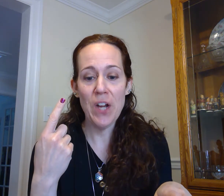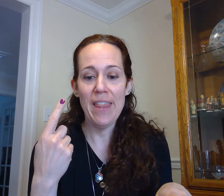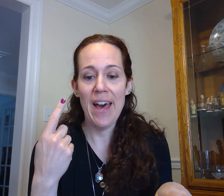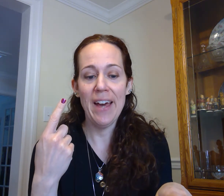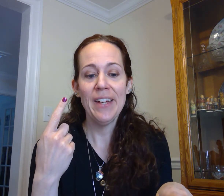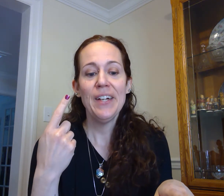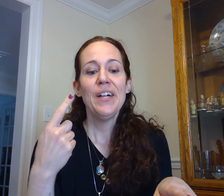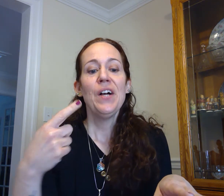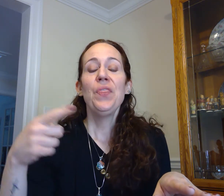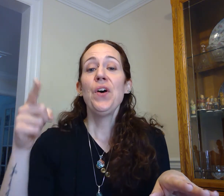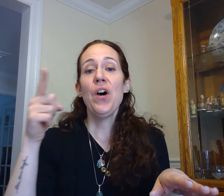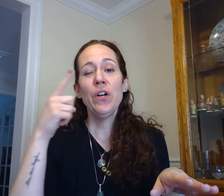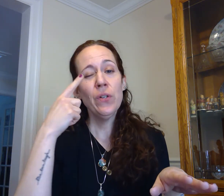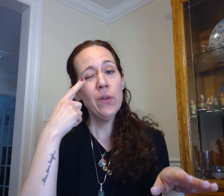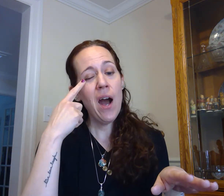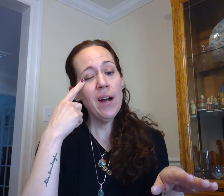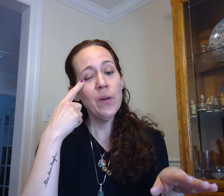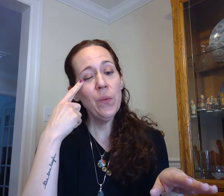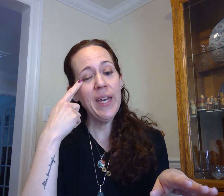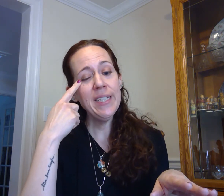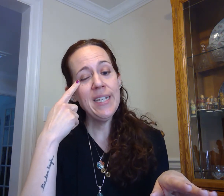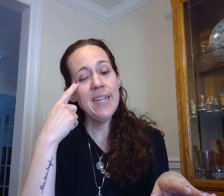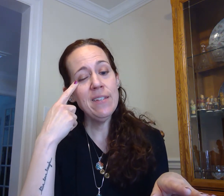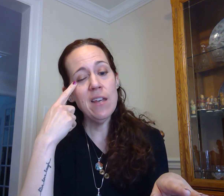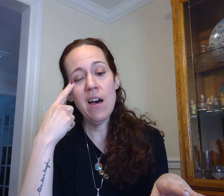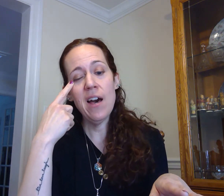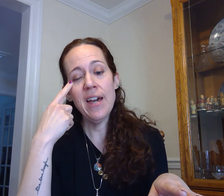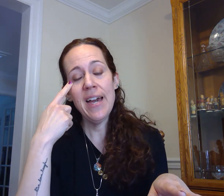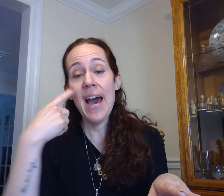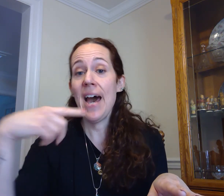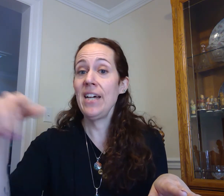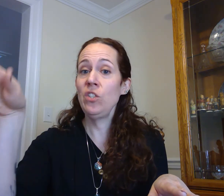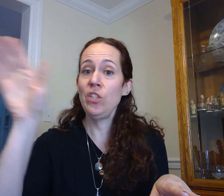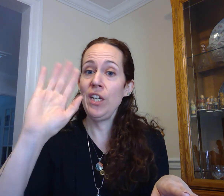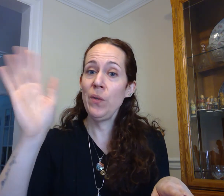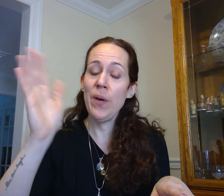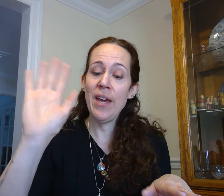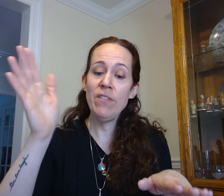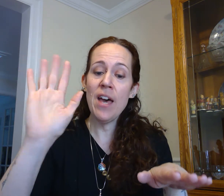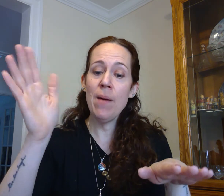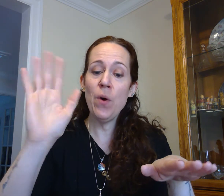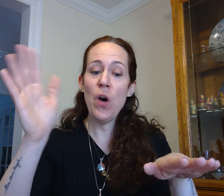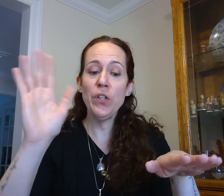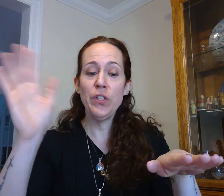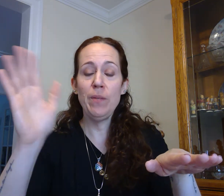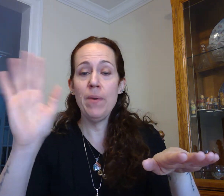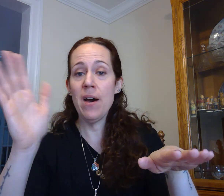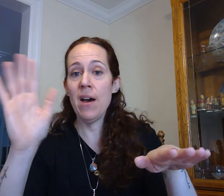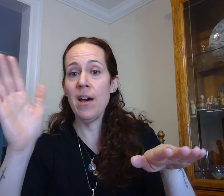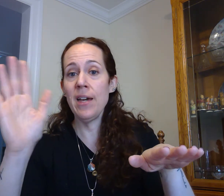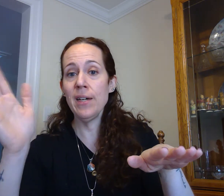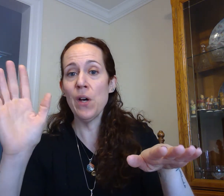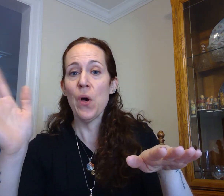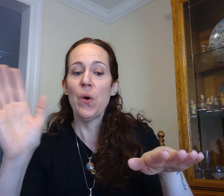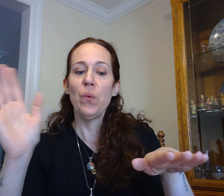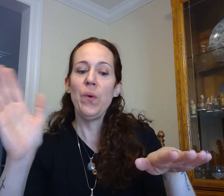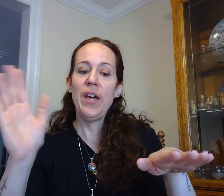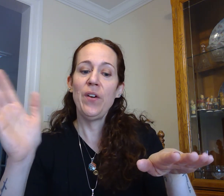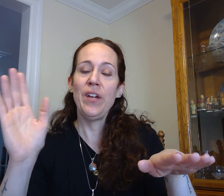try that the crook winked his eye as she weaved them all goodbye wearing